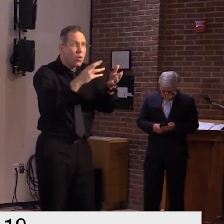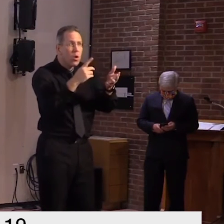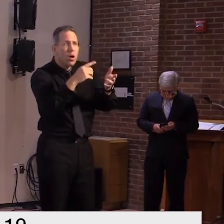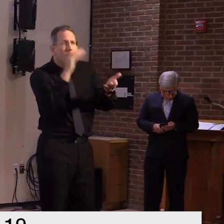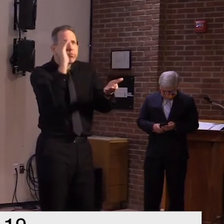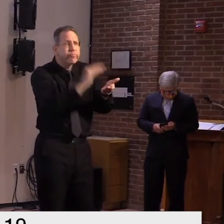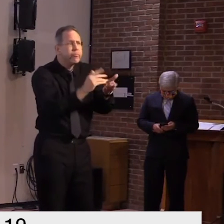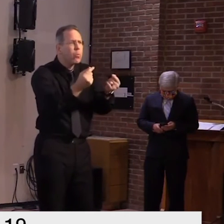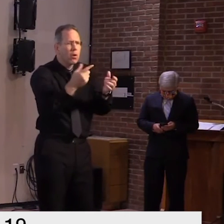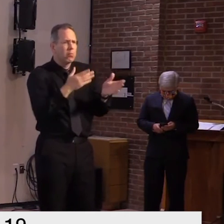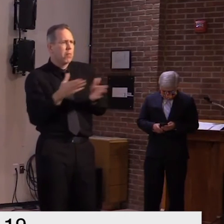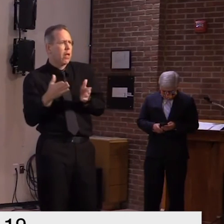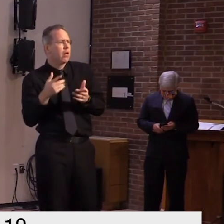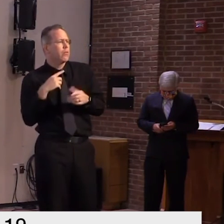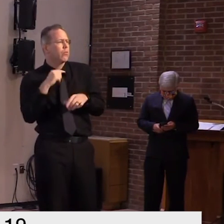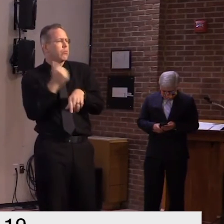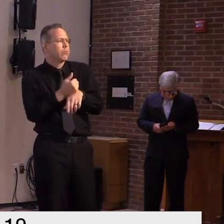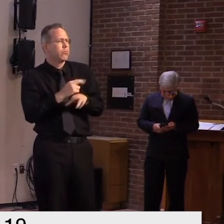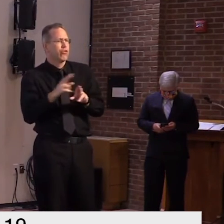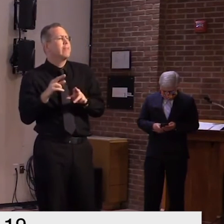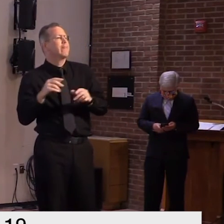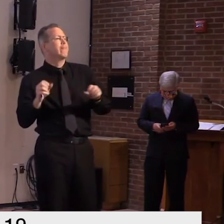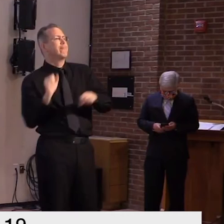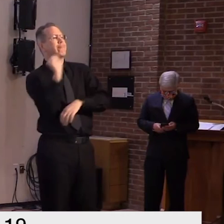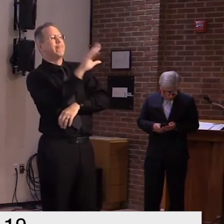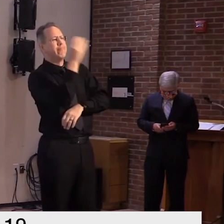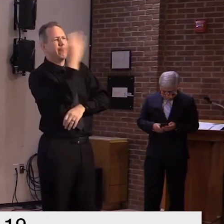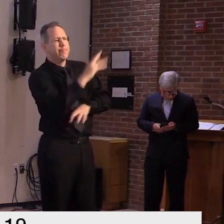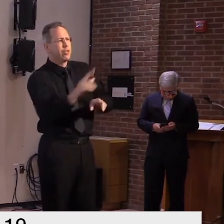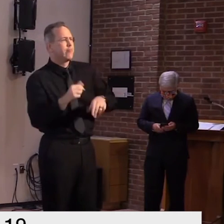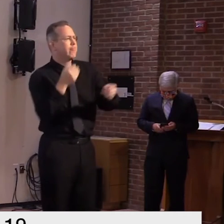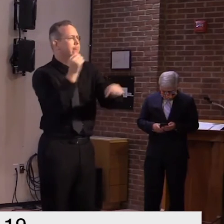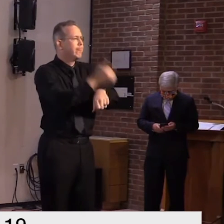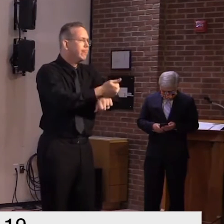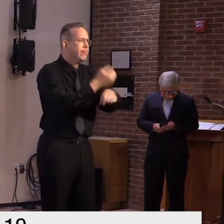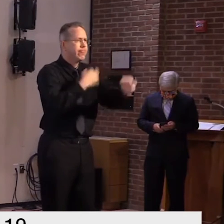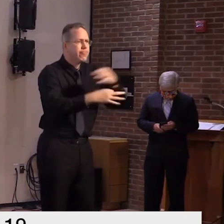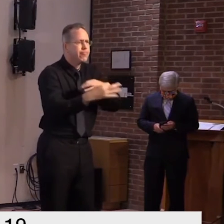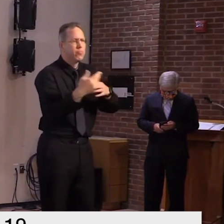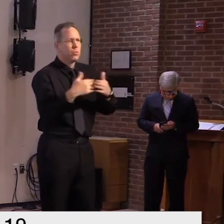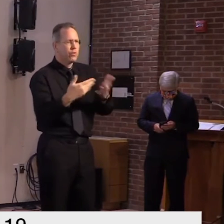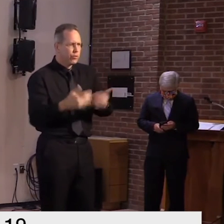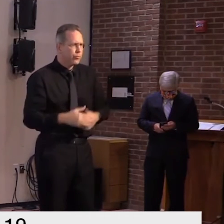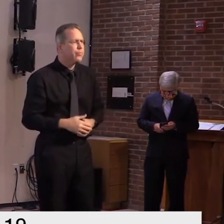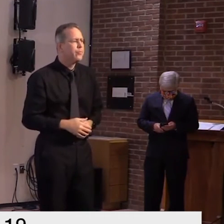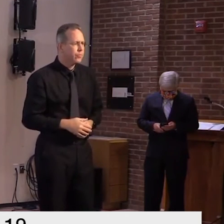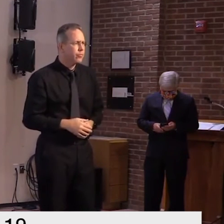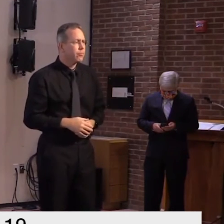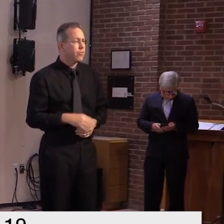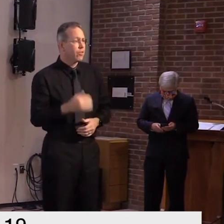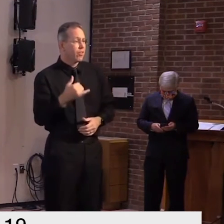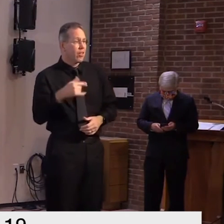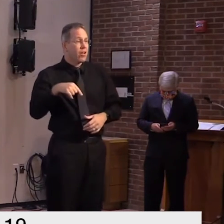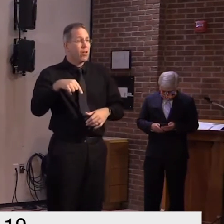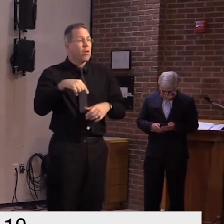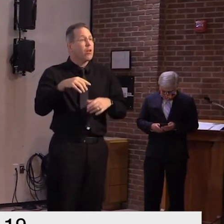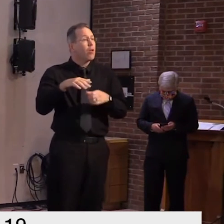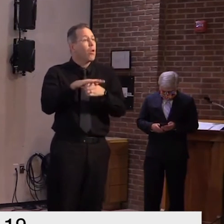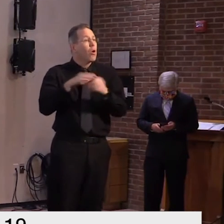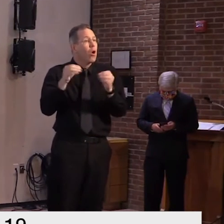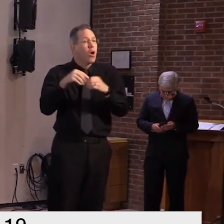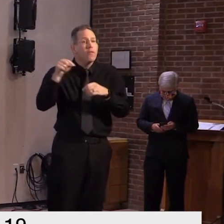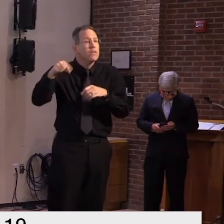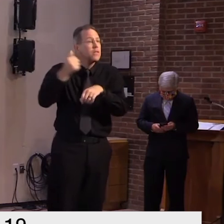help assist in getting information out to impacted employees but they themselves did not know locally what that um